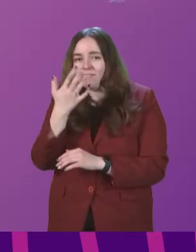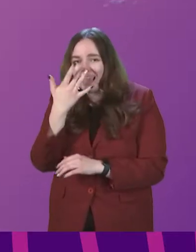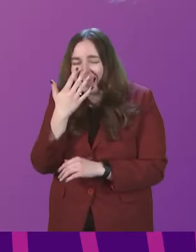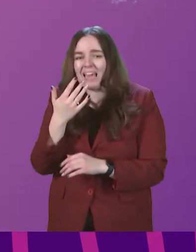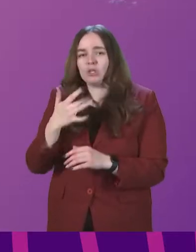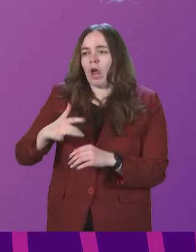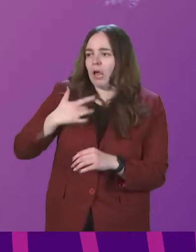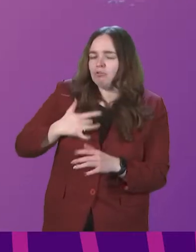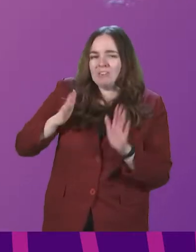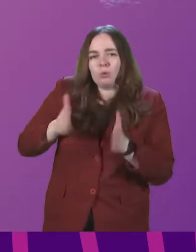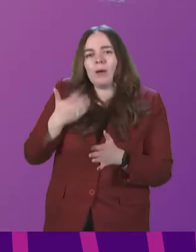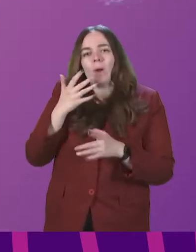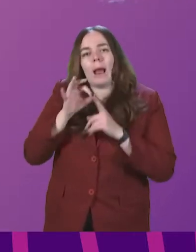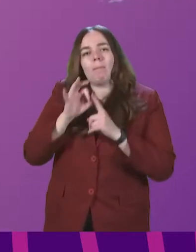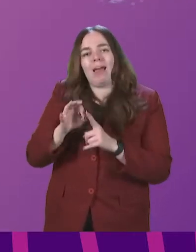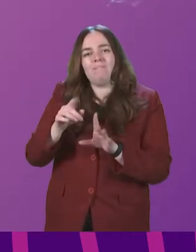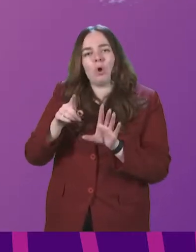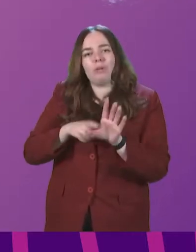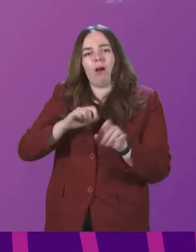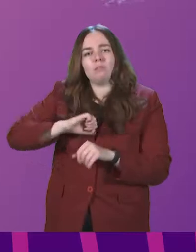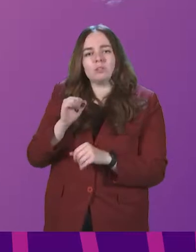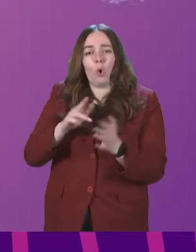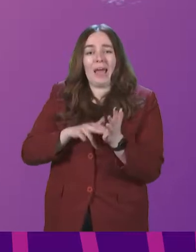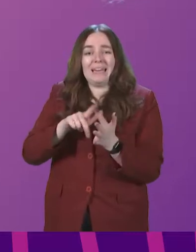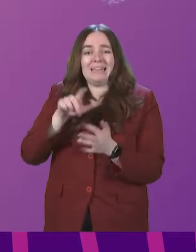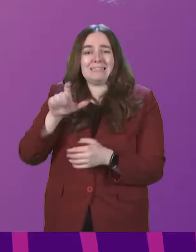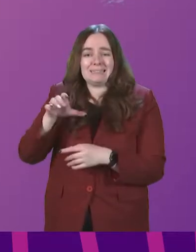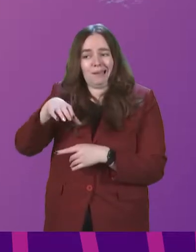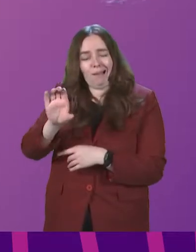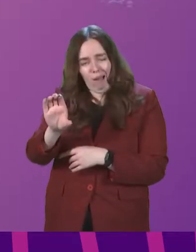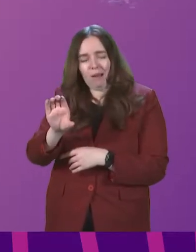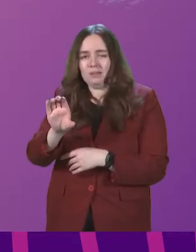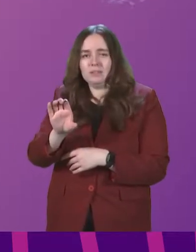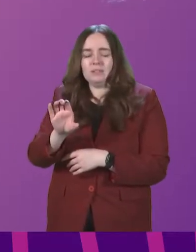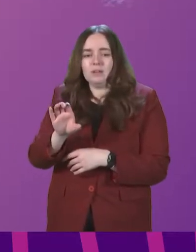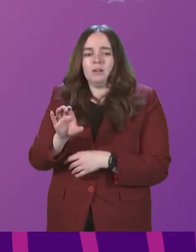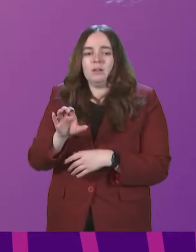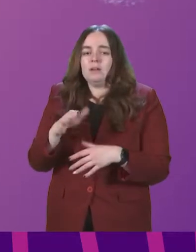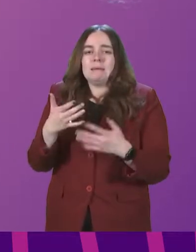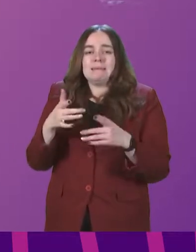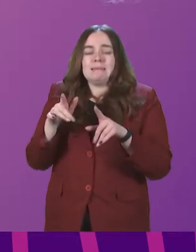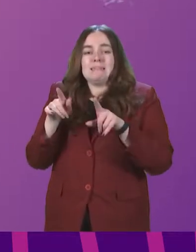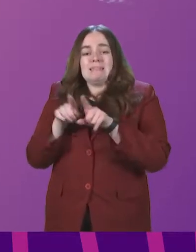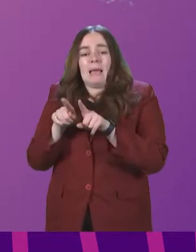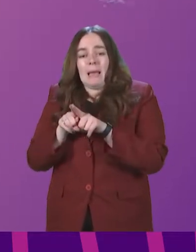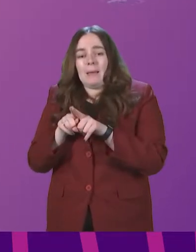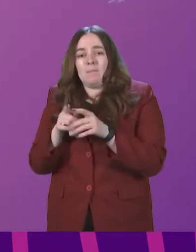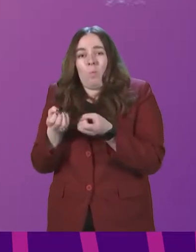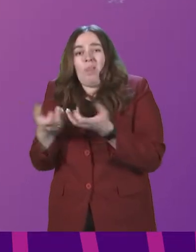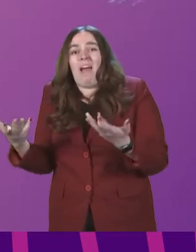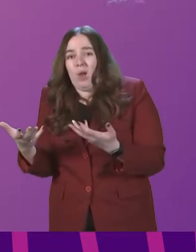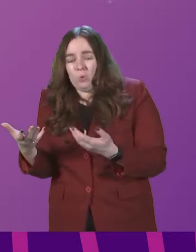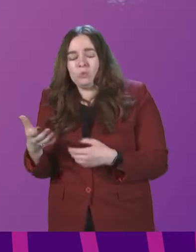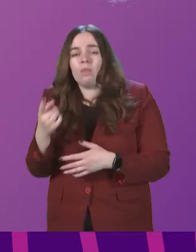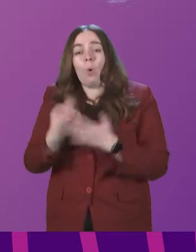requirements when applying for a Young Scott NEC with a free bus travel product on it than when applying for one without it. The only